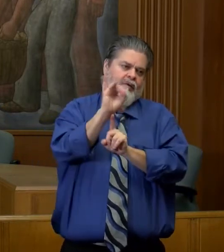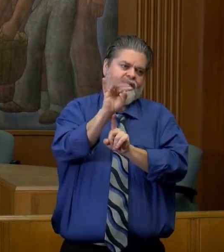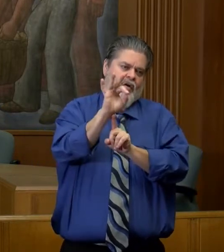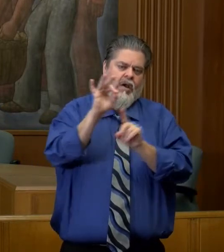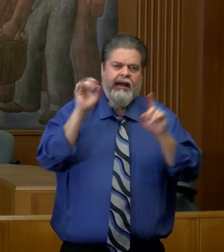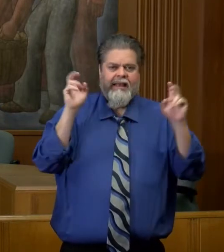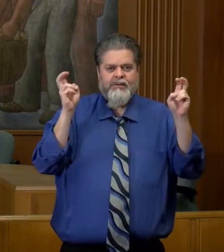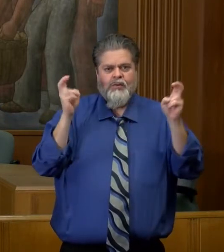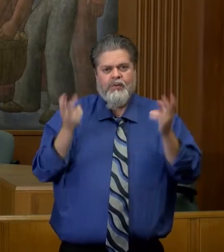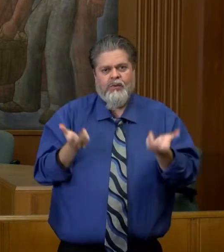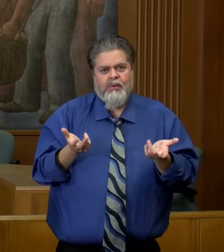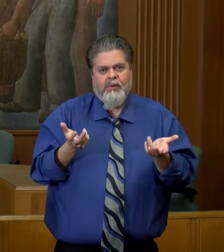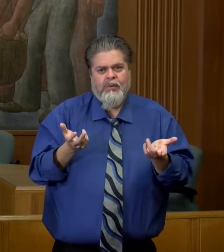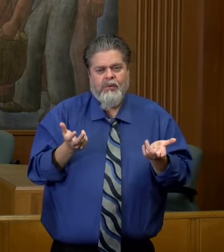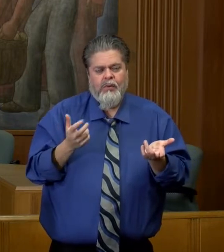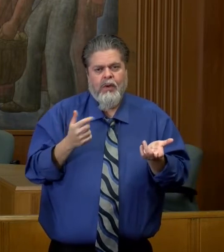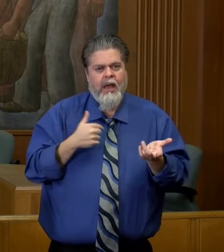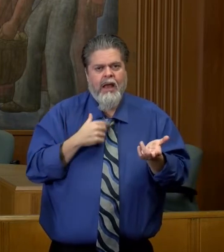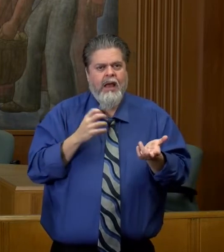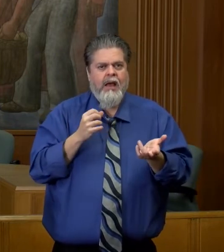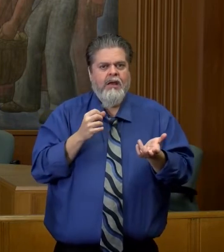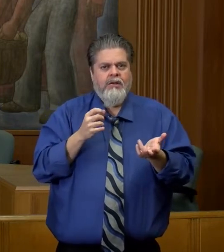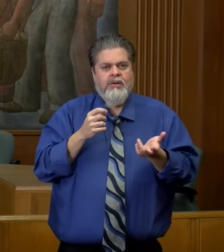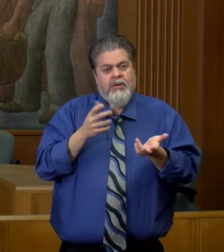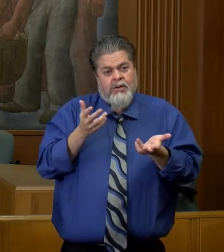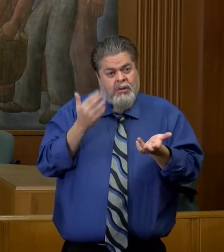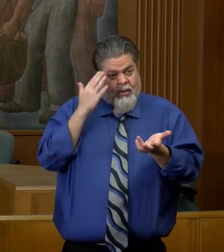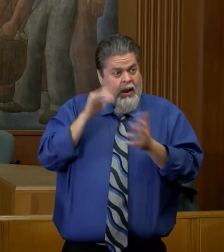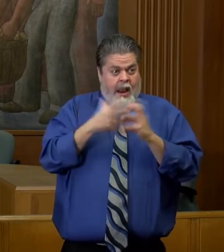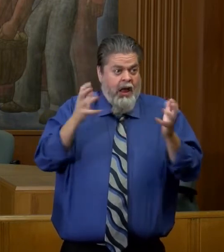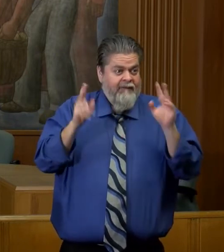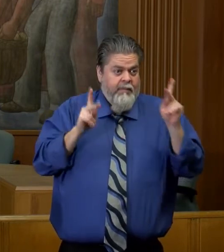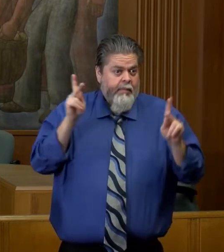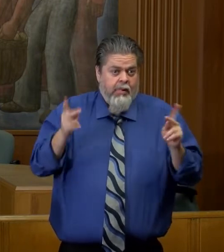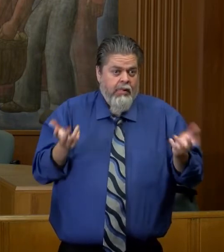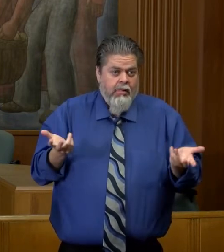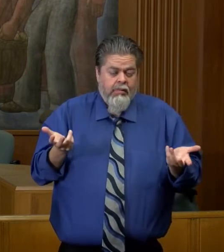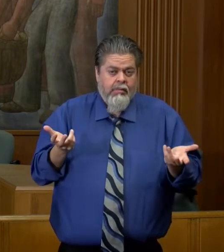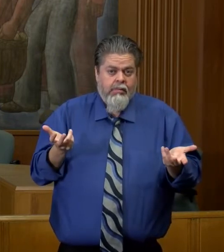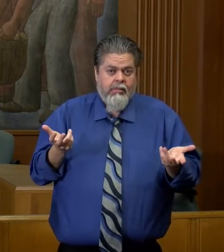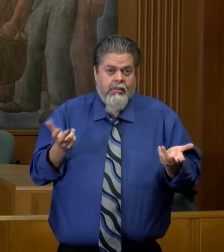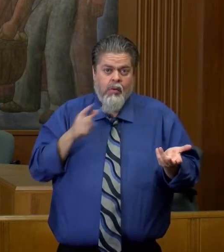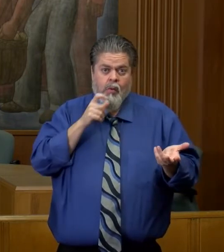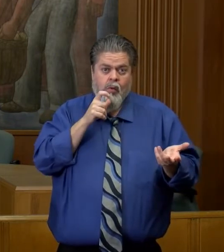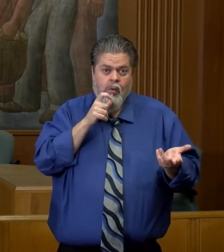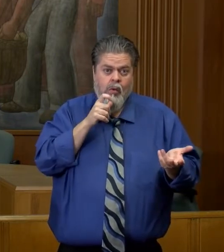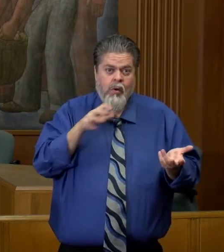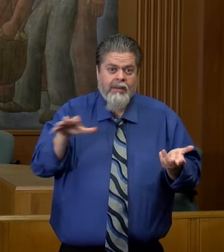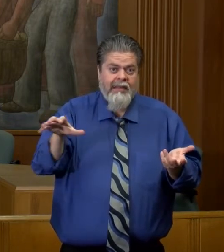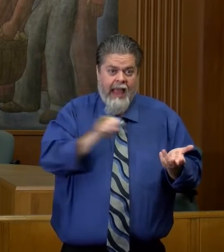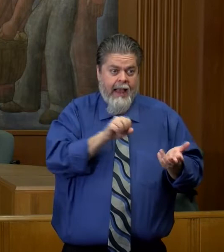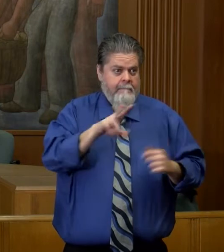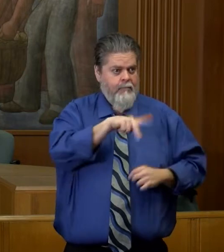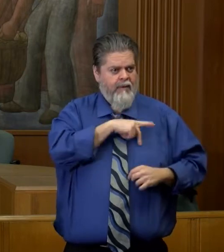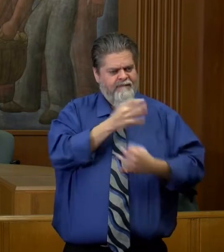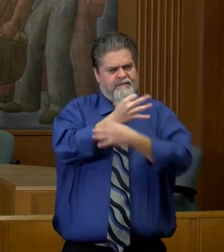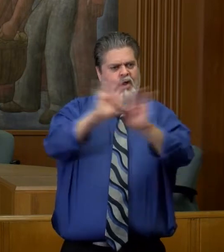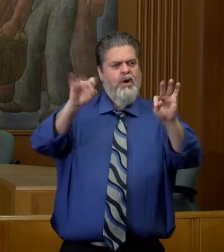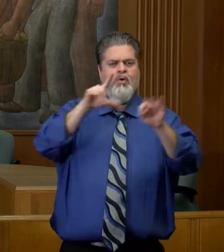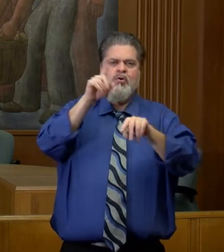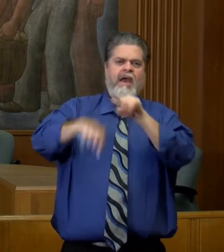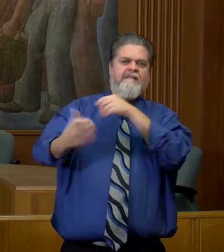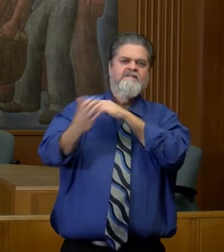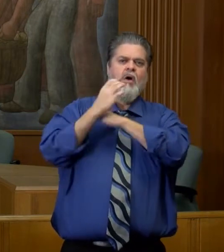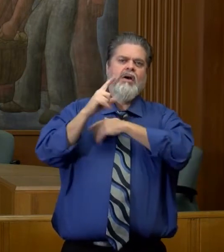Dakota. And so there are a lot of people who take their personal freedoms very